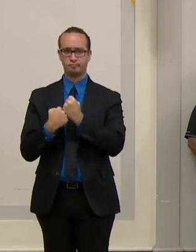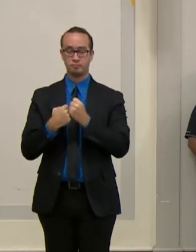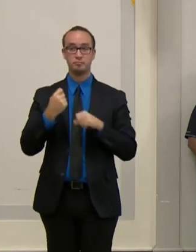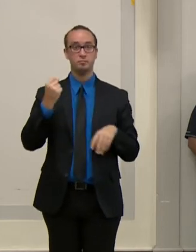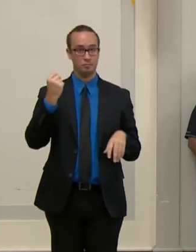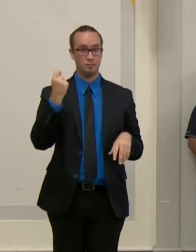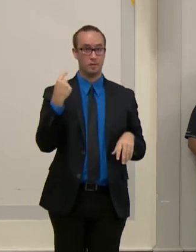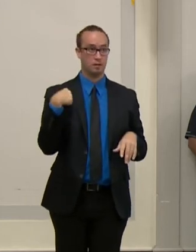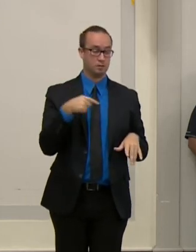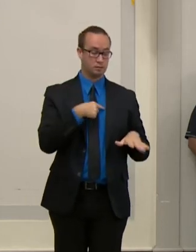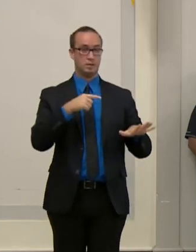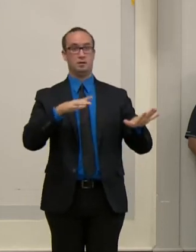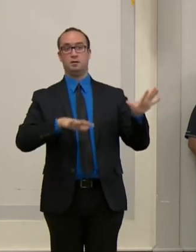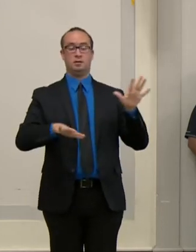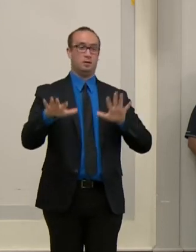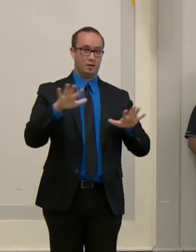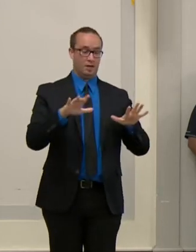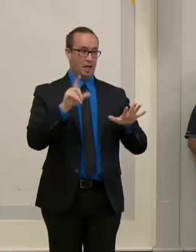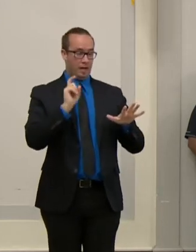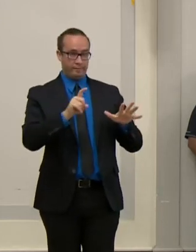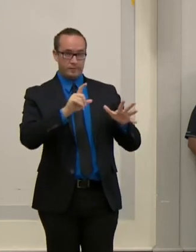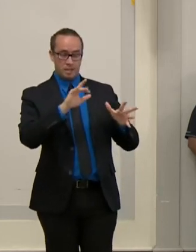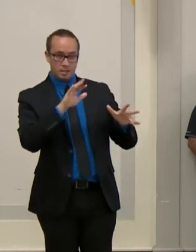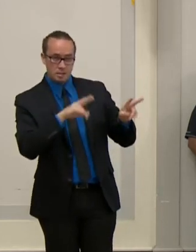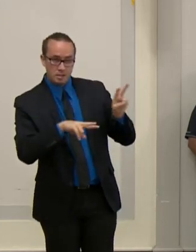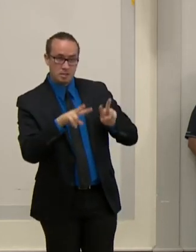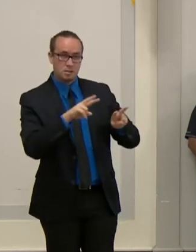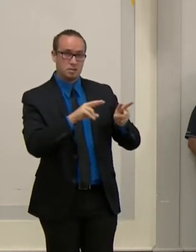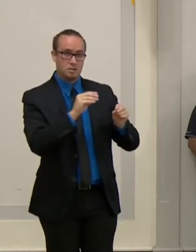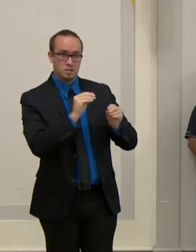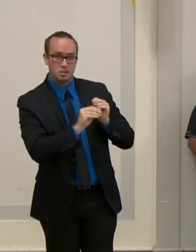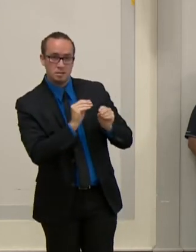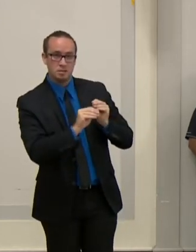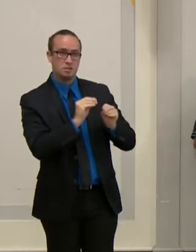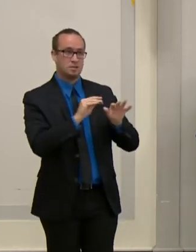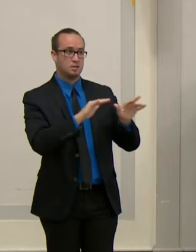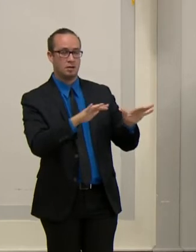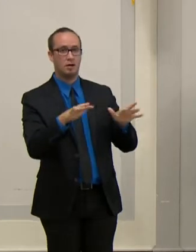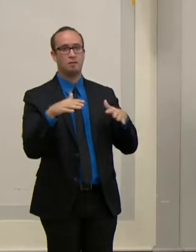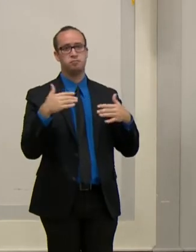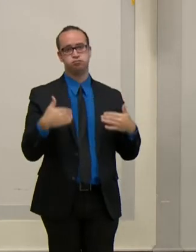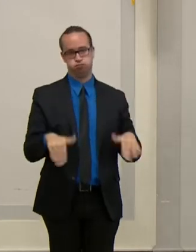having that assistance was instrumental in reducing the impact to the community. Thank you.